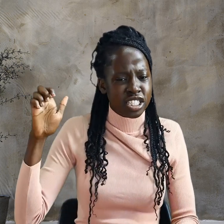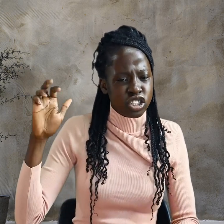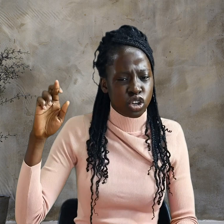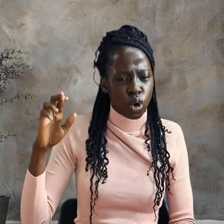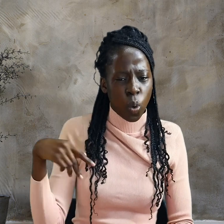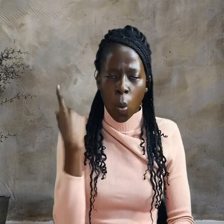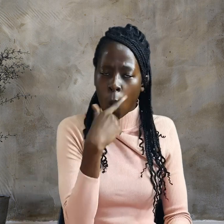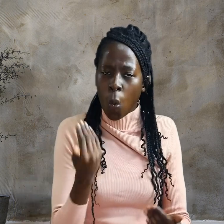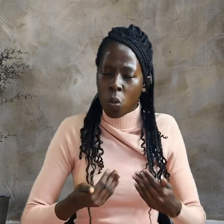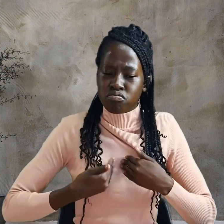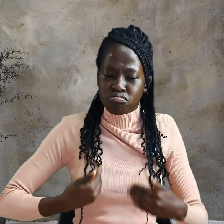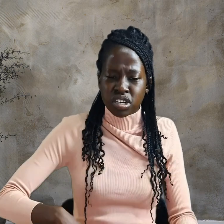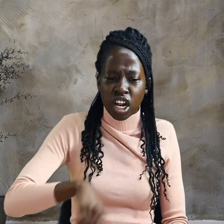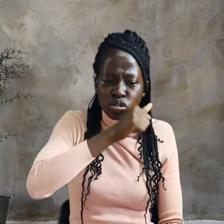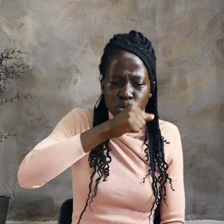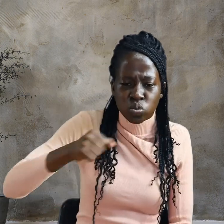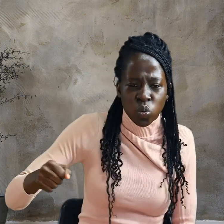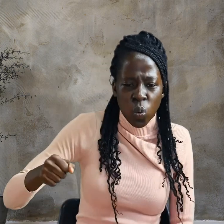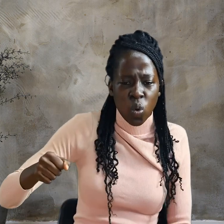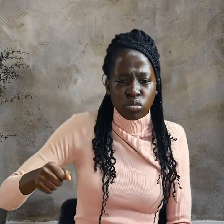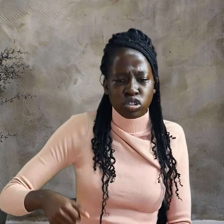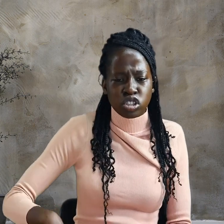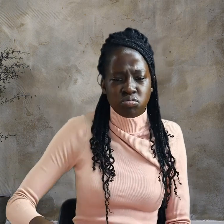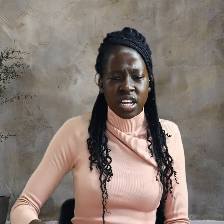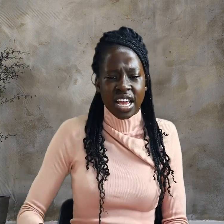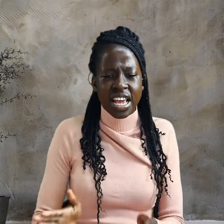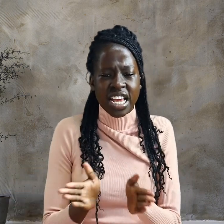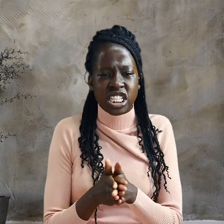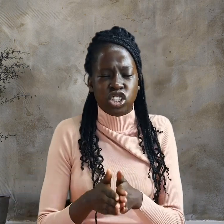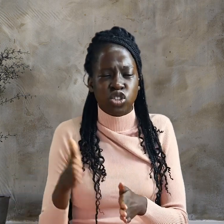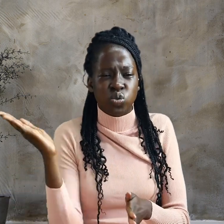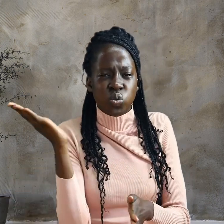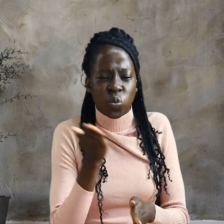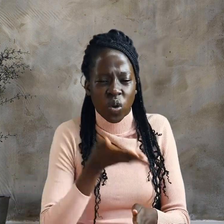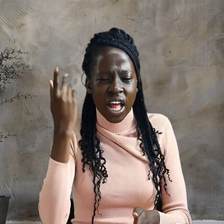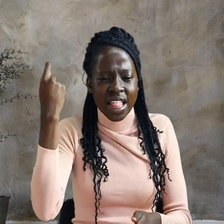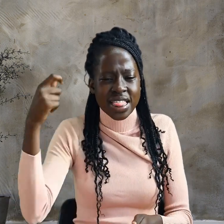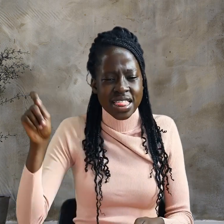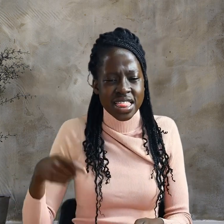his right ear. This servant's name was Malchus.